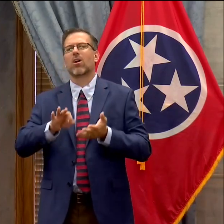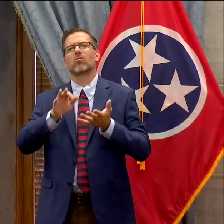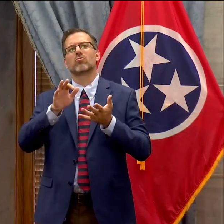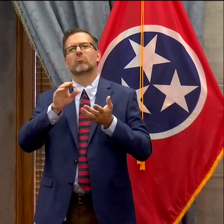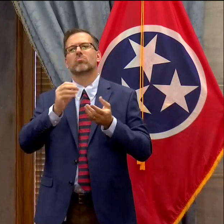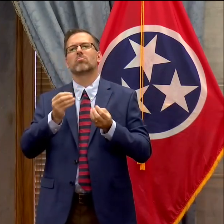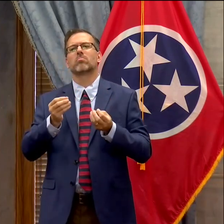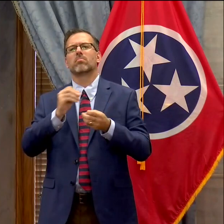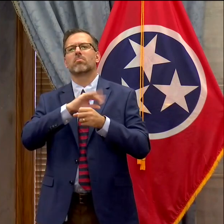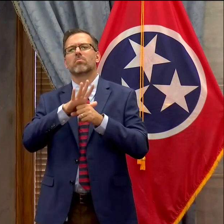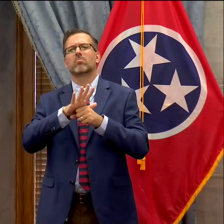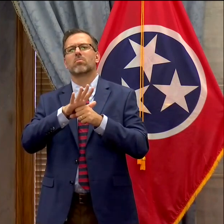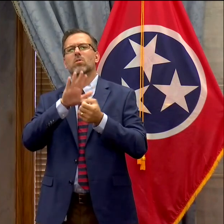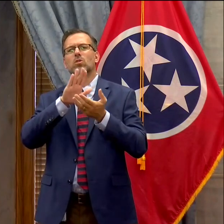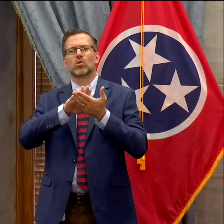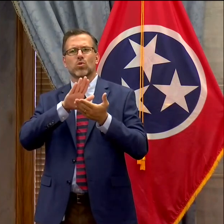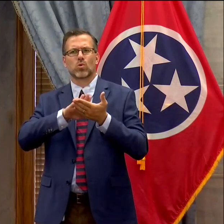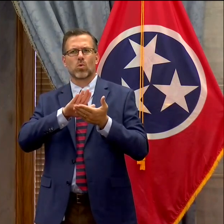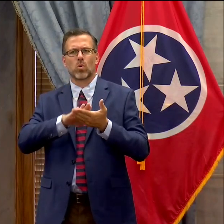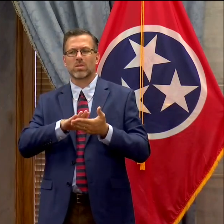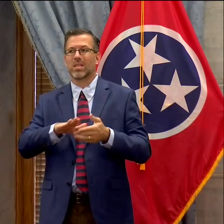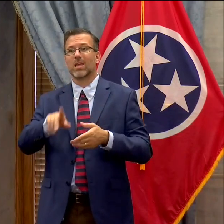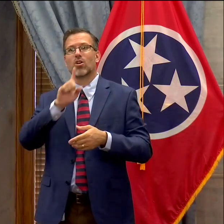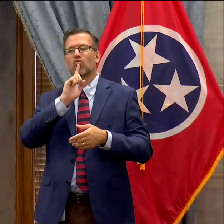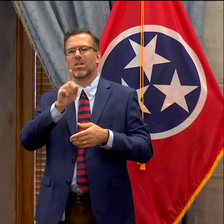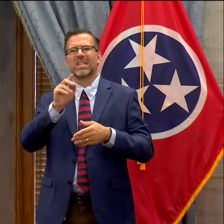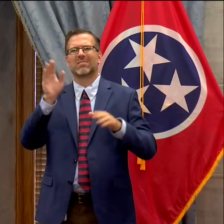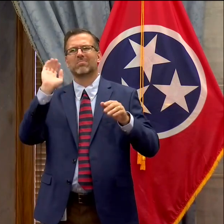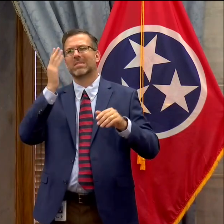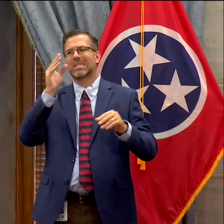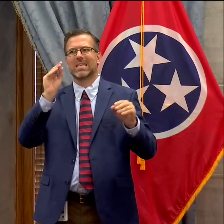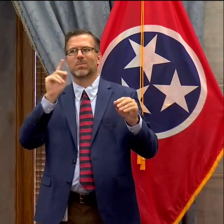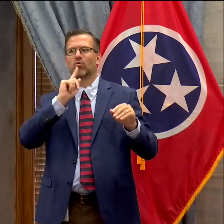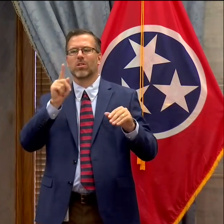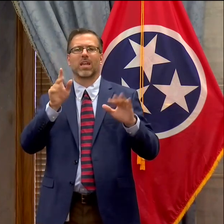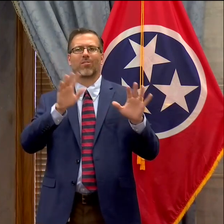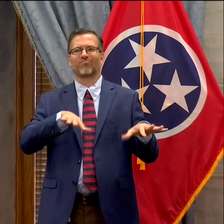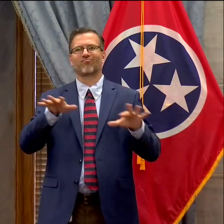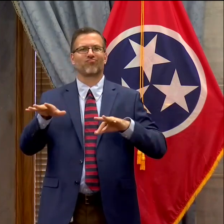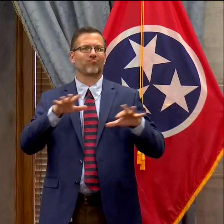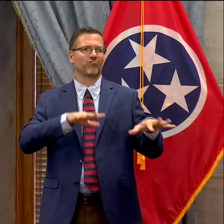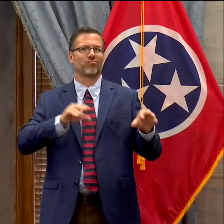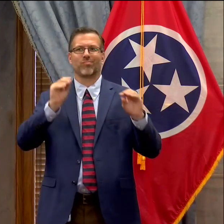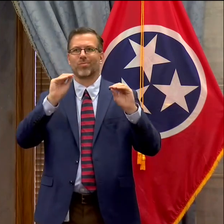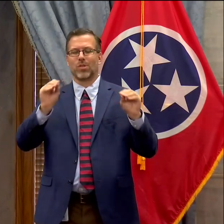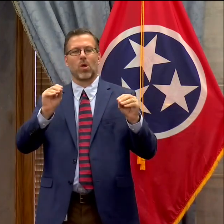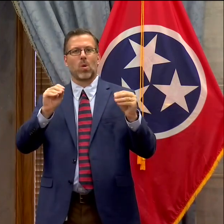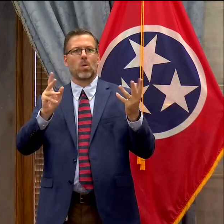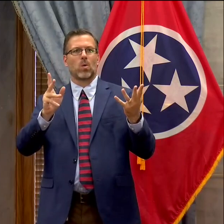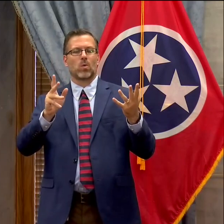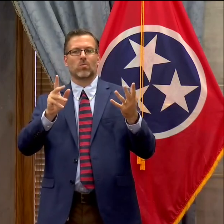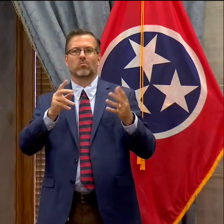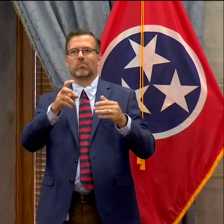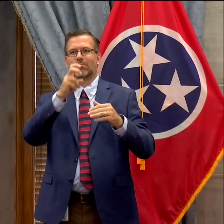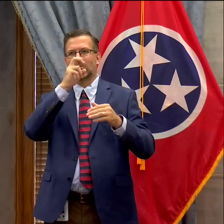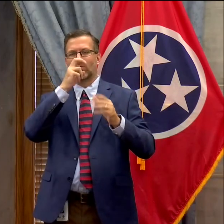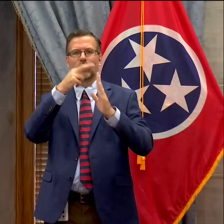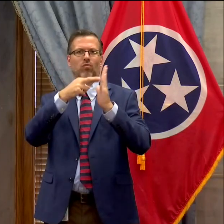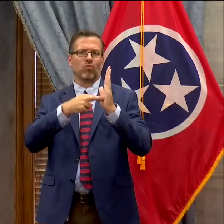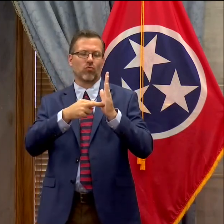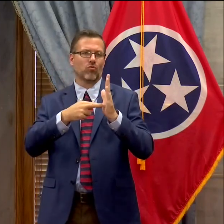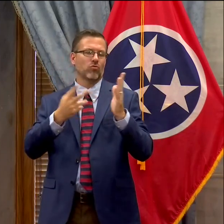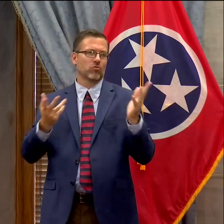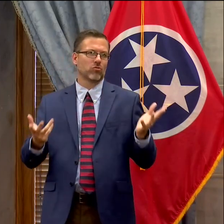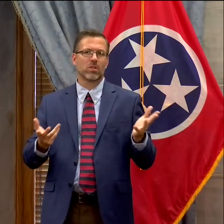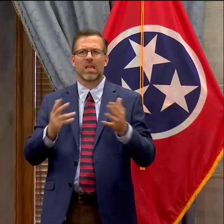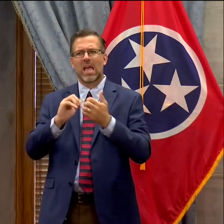It seems a little hodgepodge on how that gets reported publicly. It really seems more targeted at parents. Where will you all be publicizing